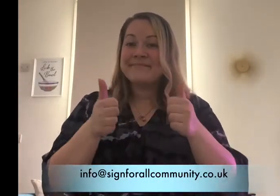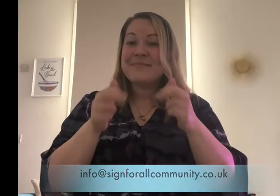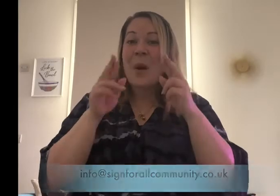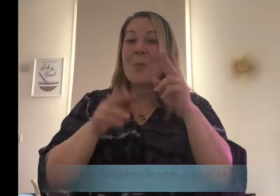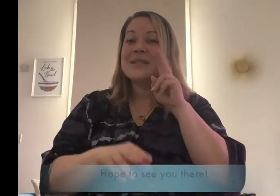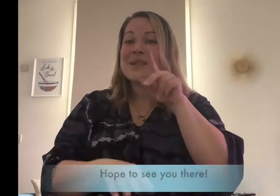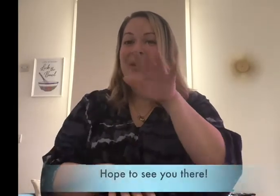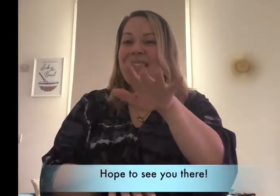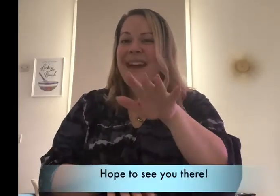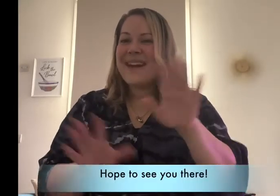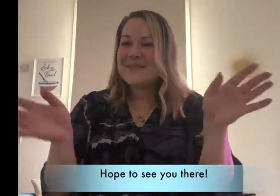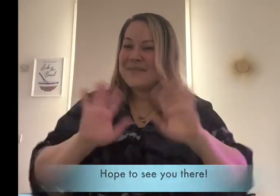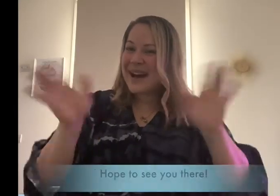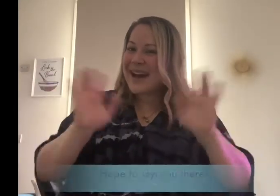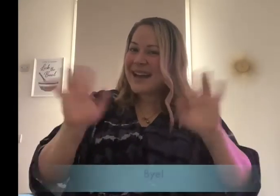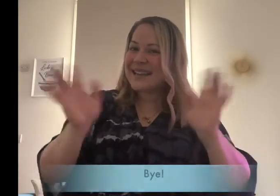Hope to see you there. Bye!